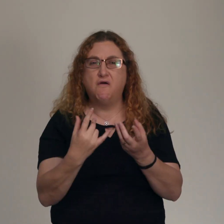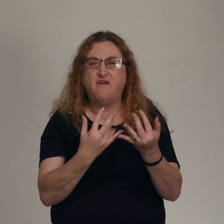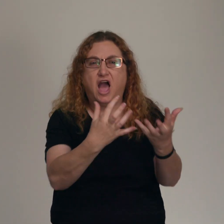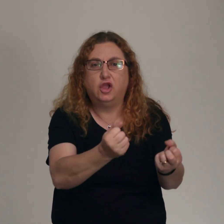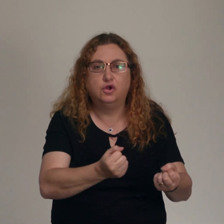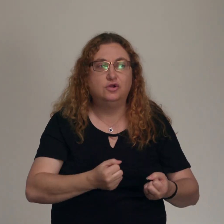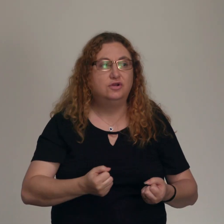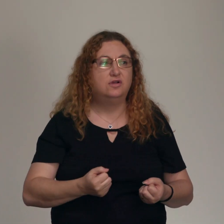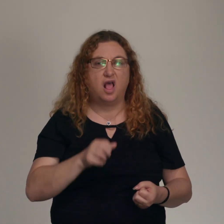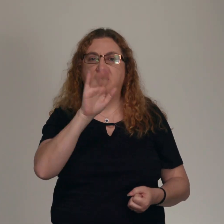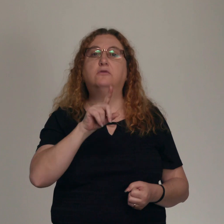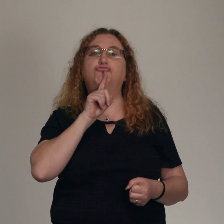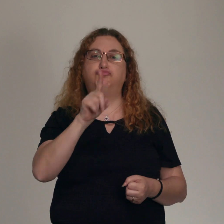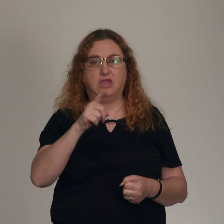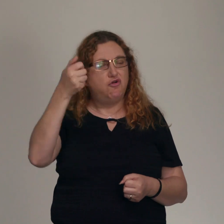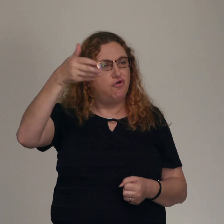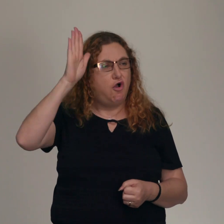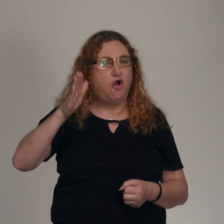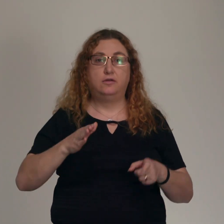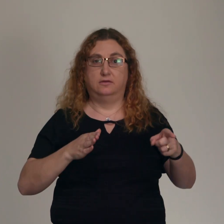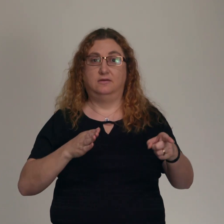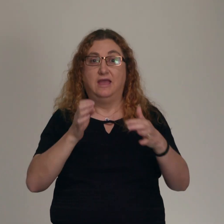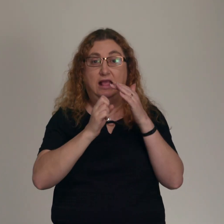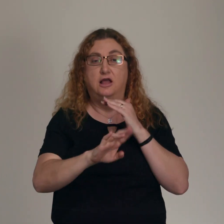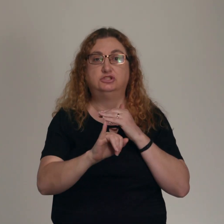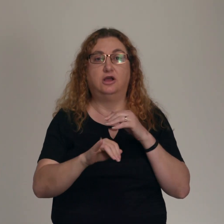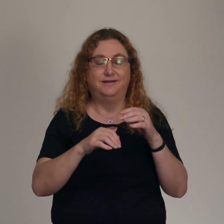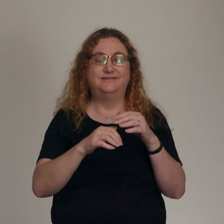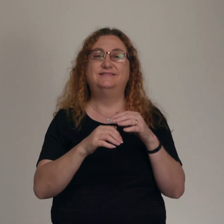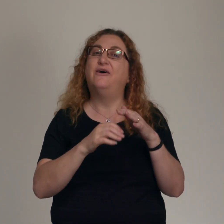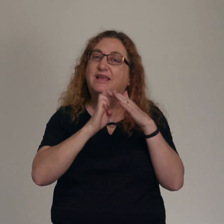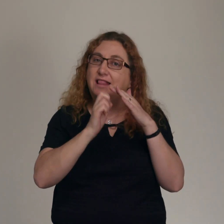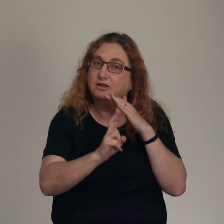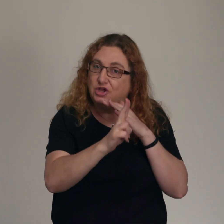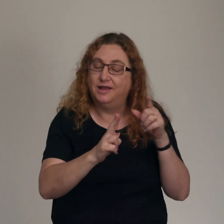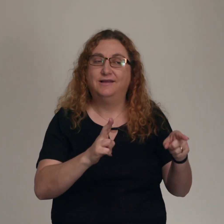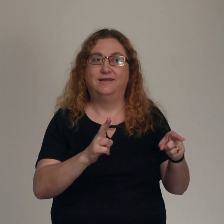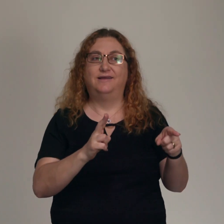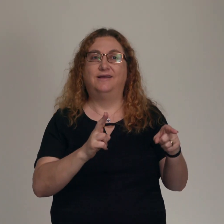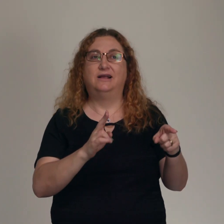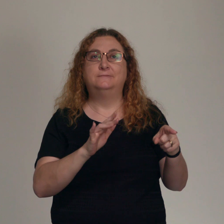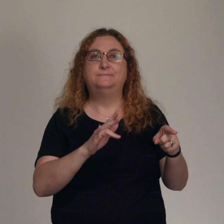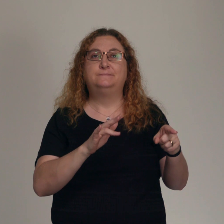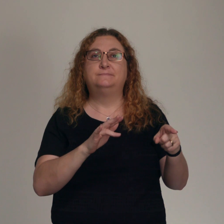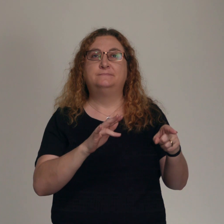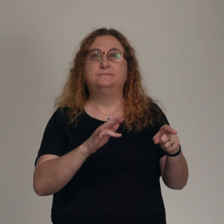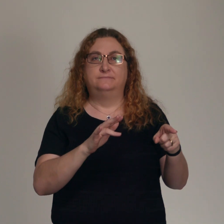experience of Yahweh showing up in the midst of his ministry. Elijah was the great prophet